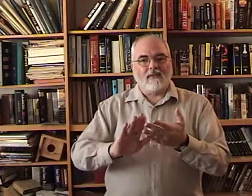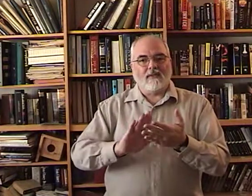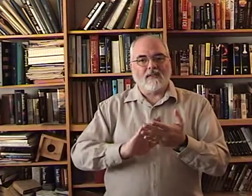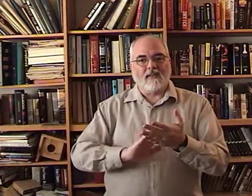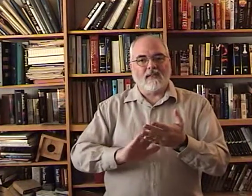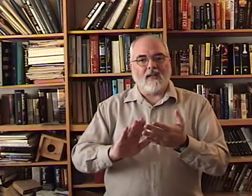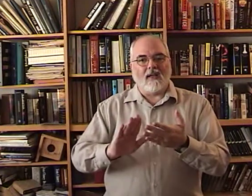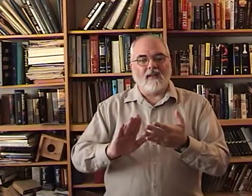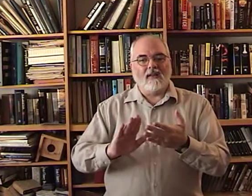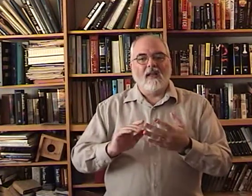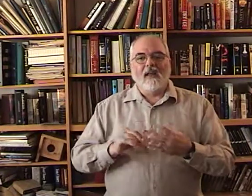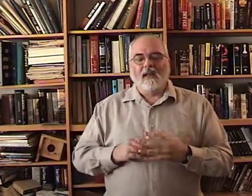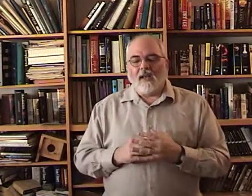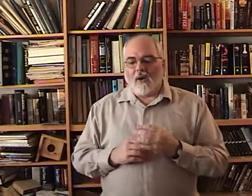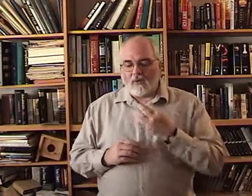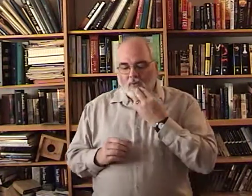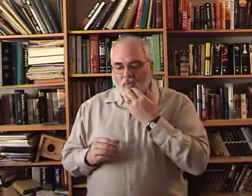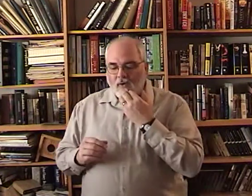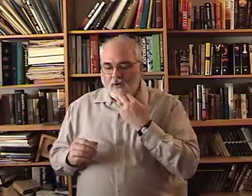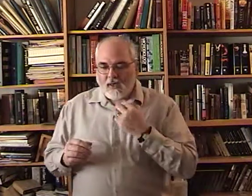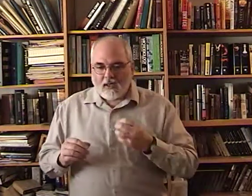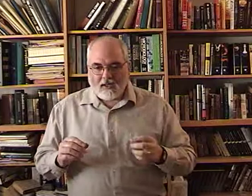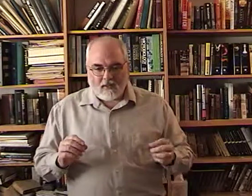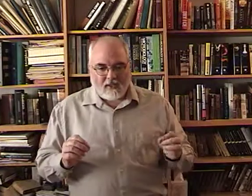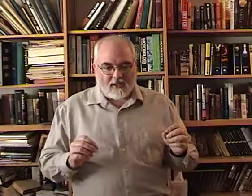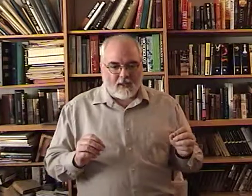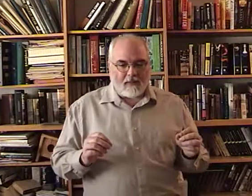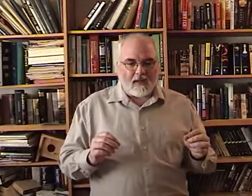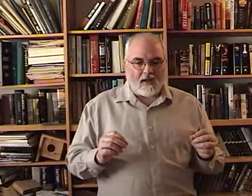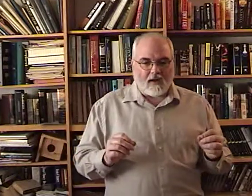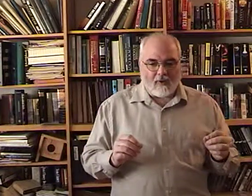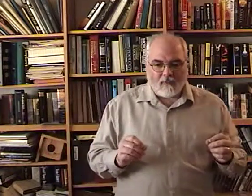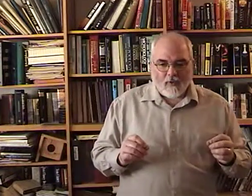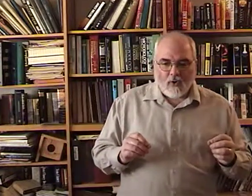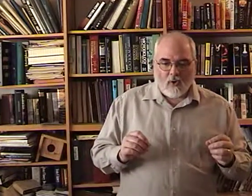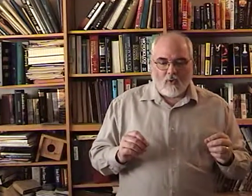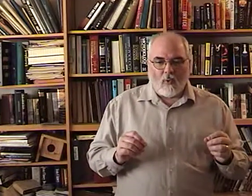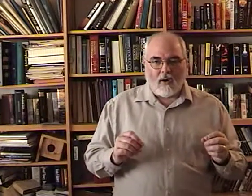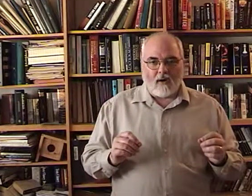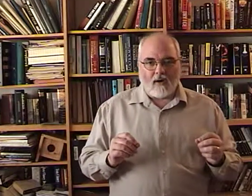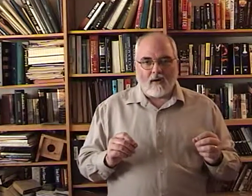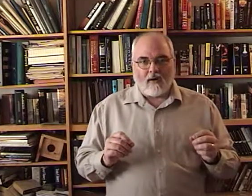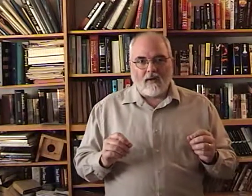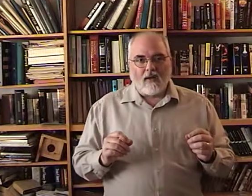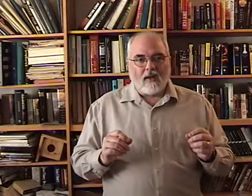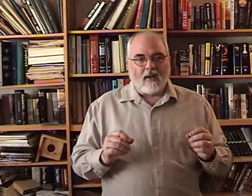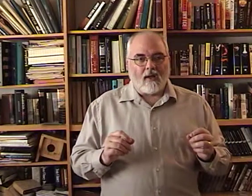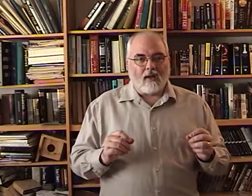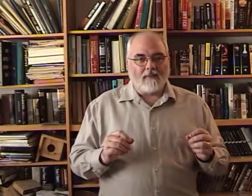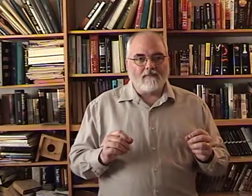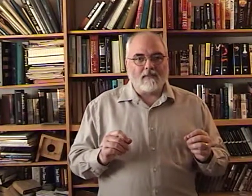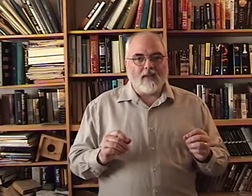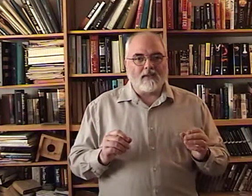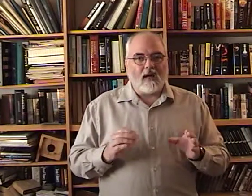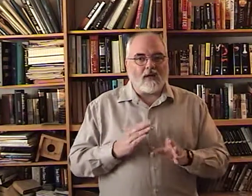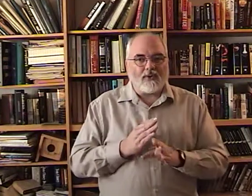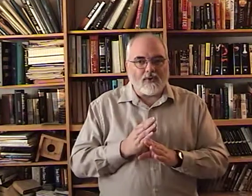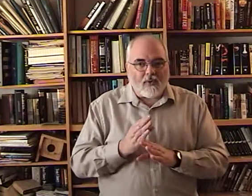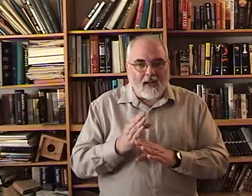Okay. Now we're doing a little bit of something there. Where it's not straight